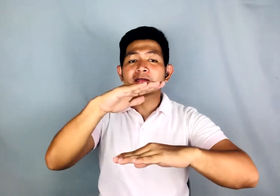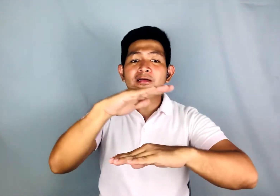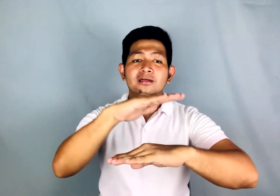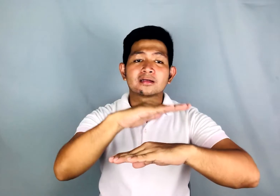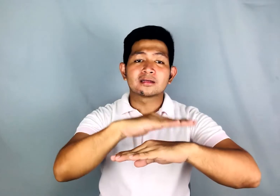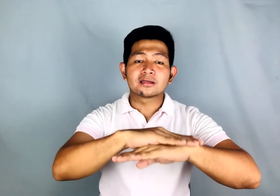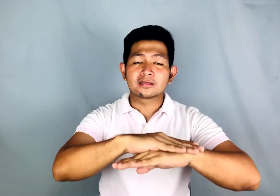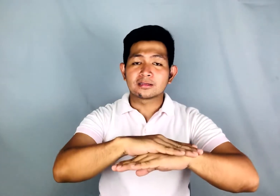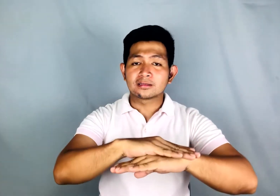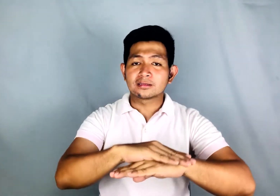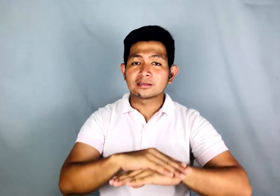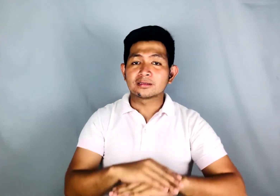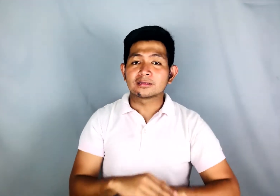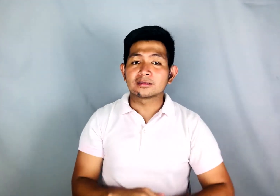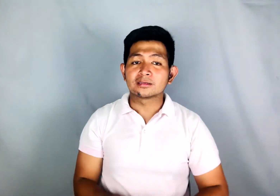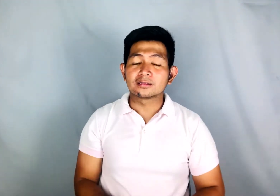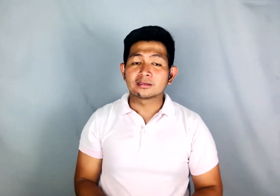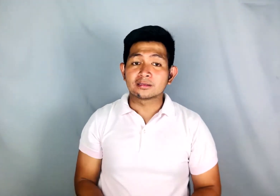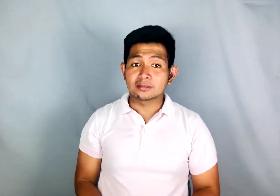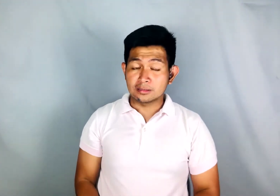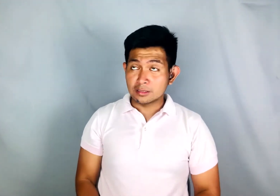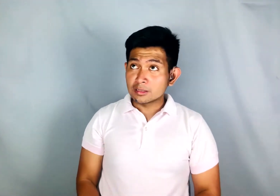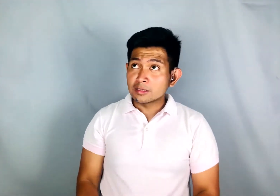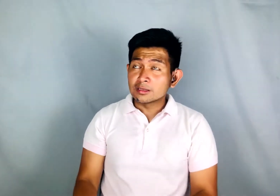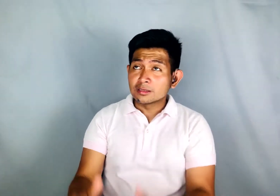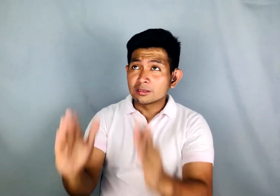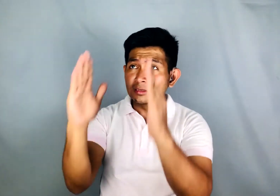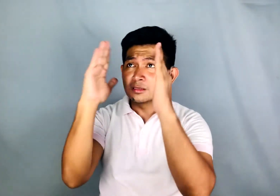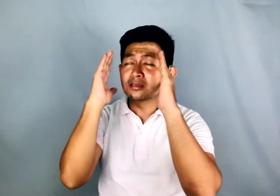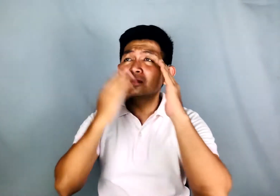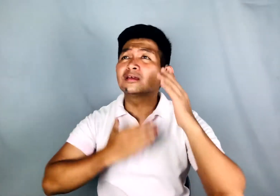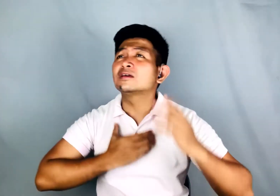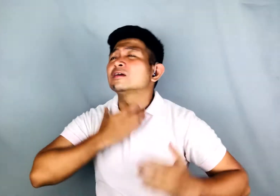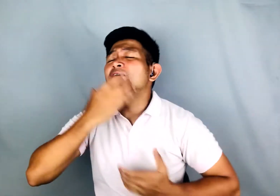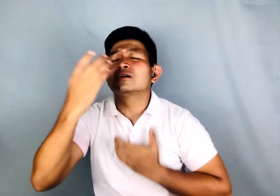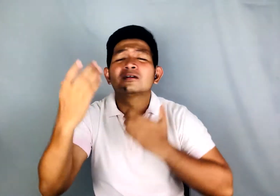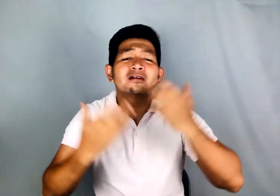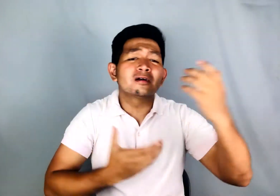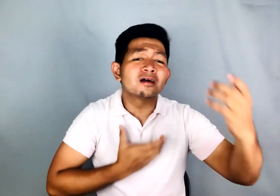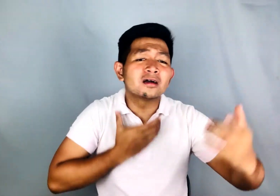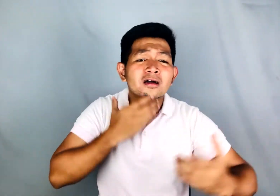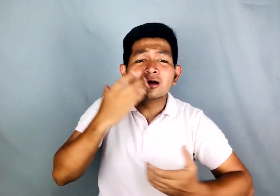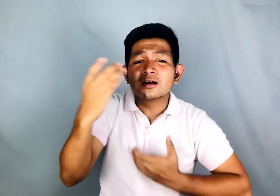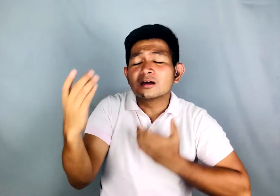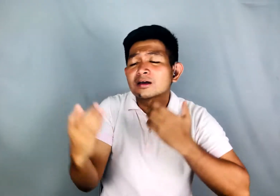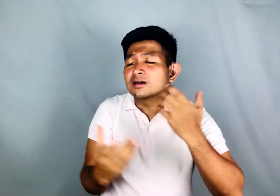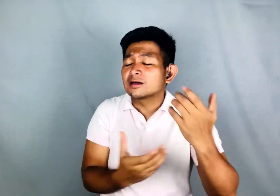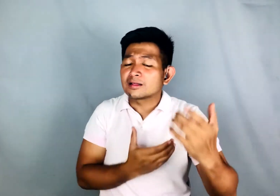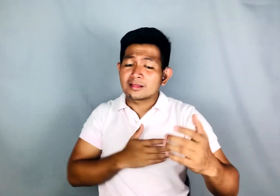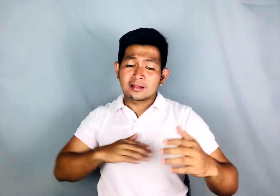Hear our cry and turn our nation back